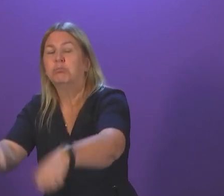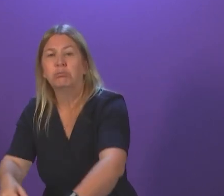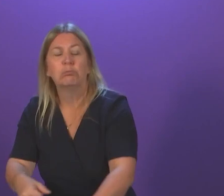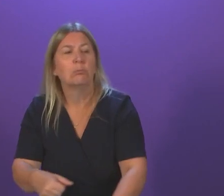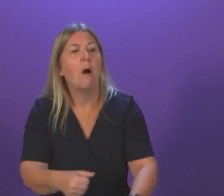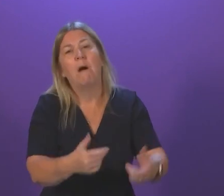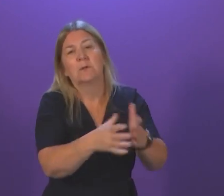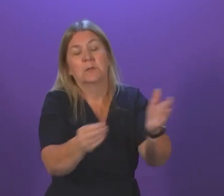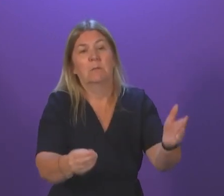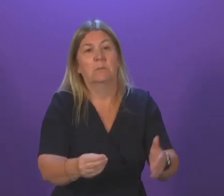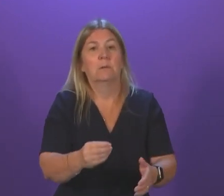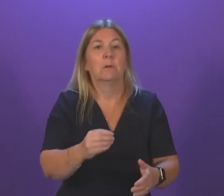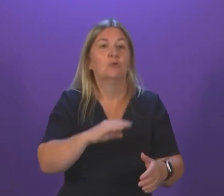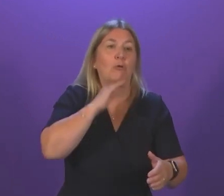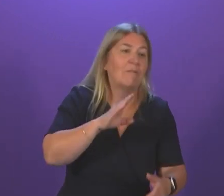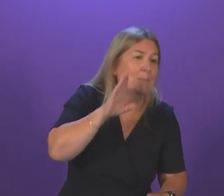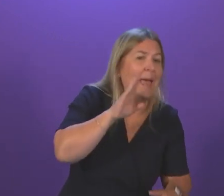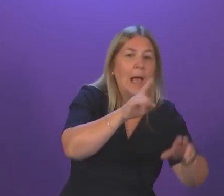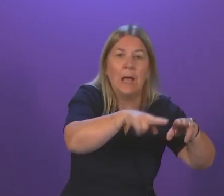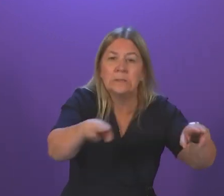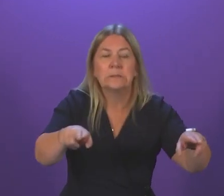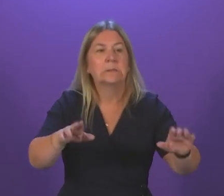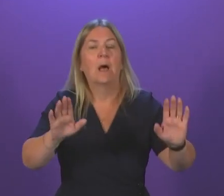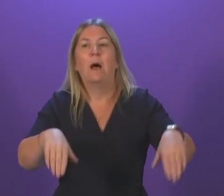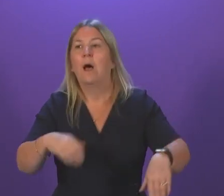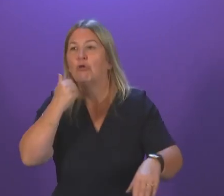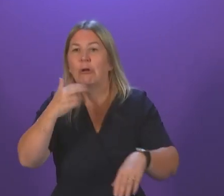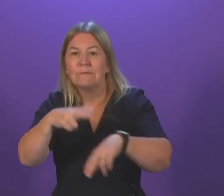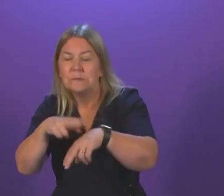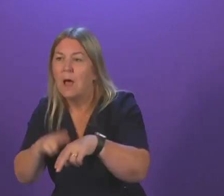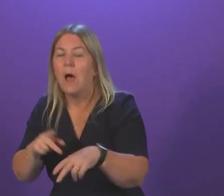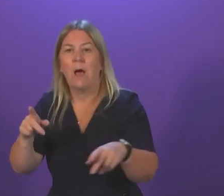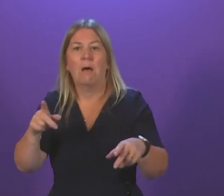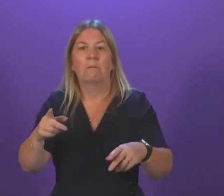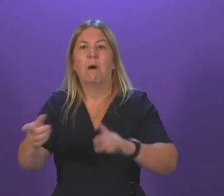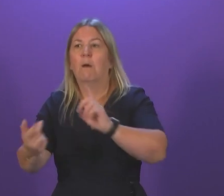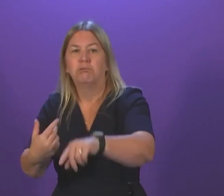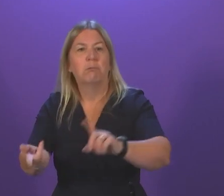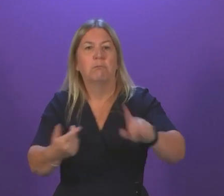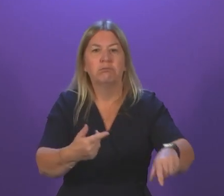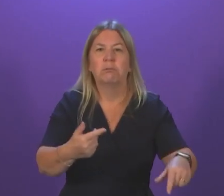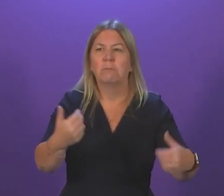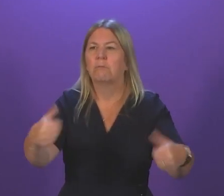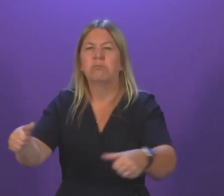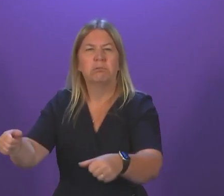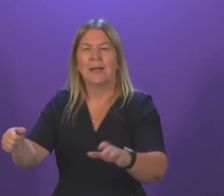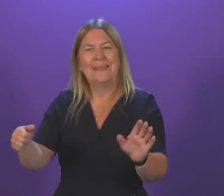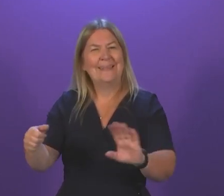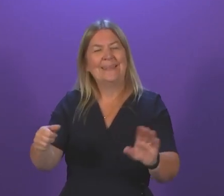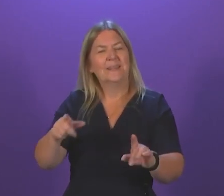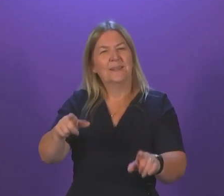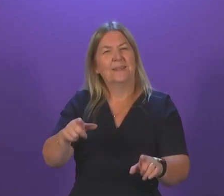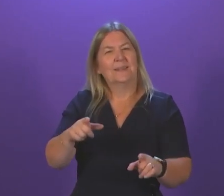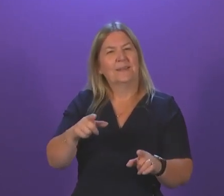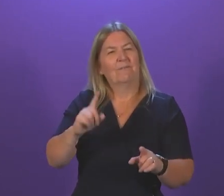beds, we are short on frontline staff, we are short on leadership from this government. The First Minister is once again hiding behind